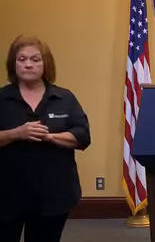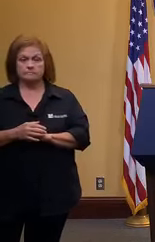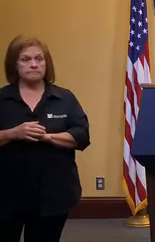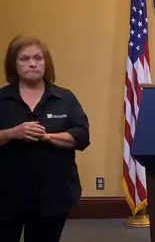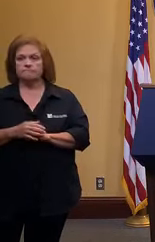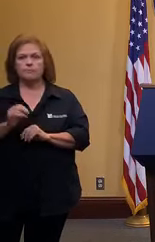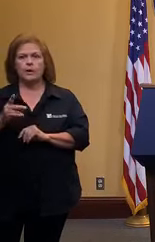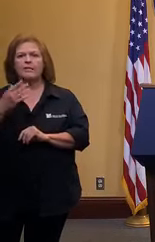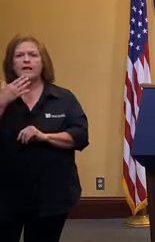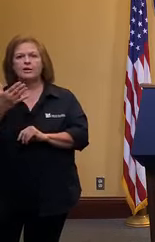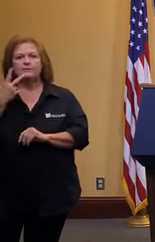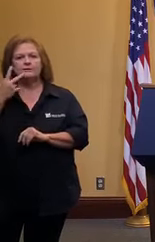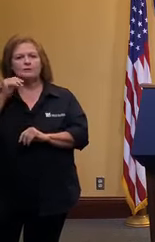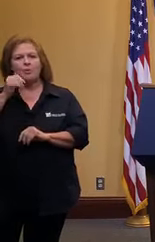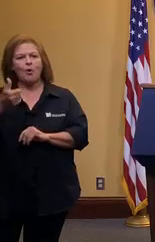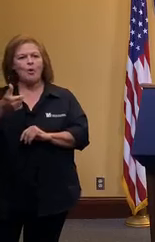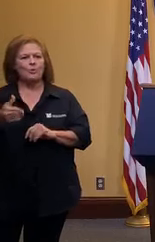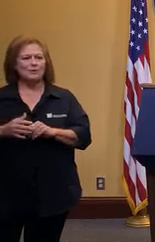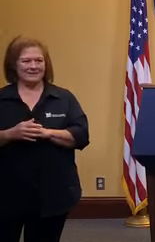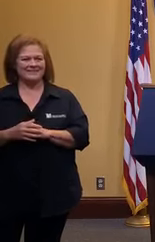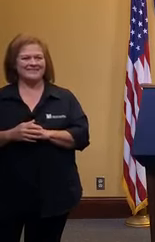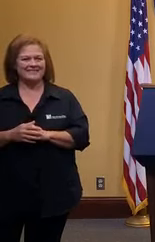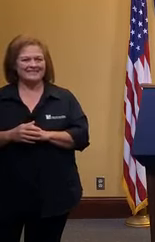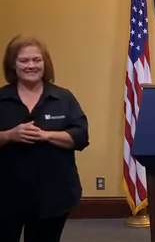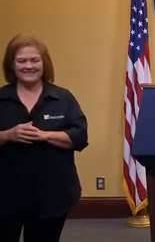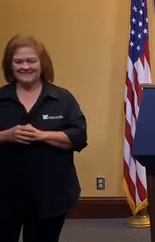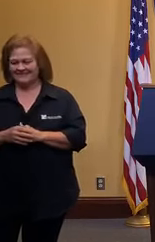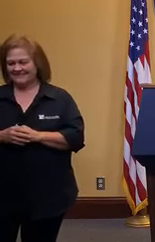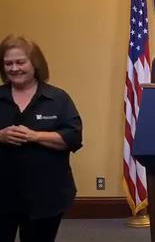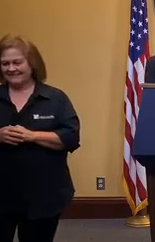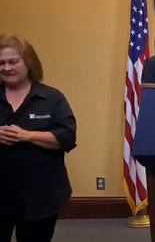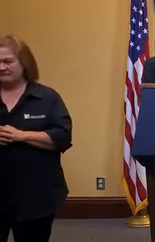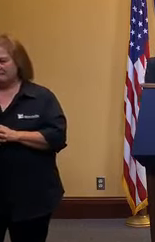see you guys tomorrow i guess thank you